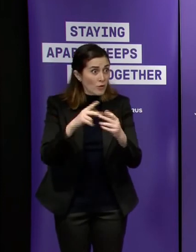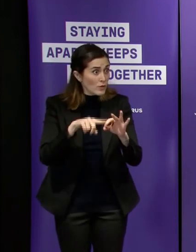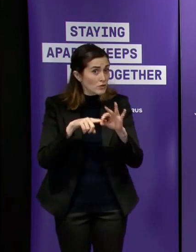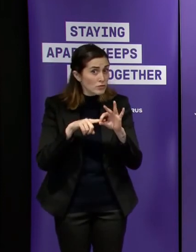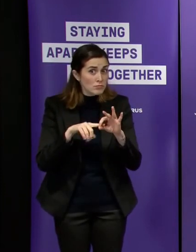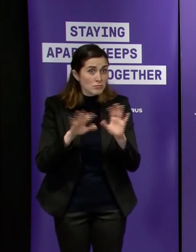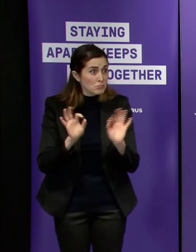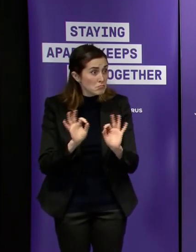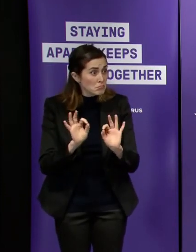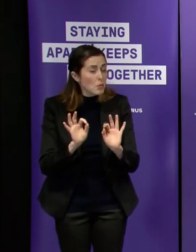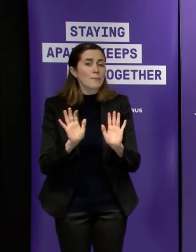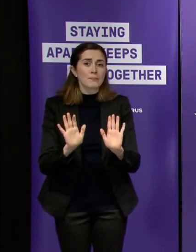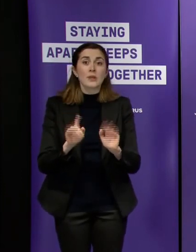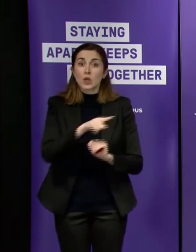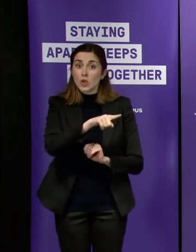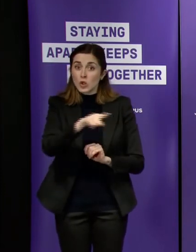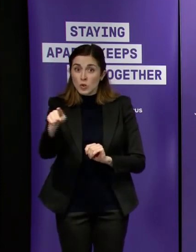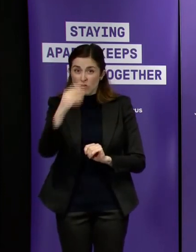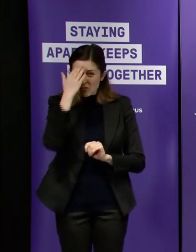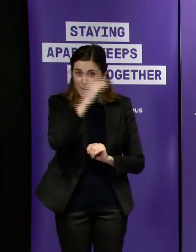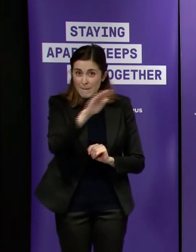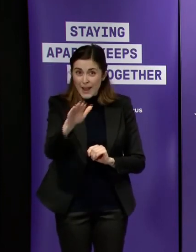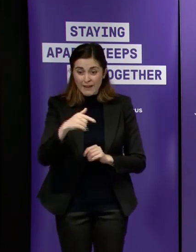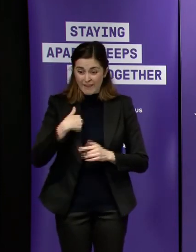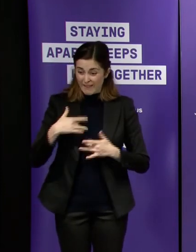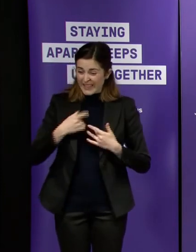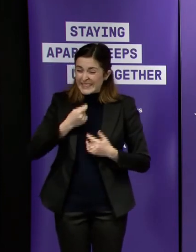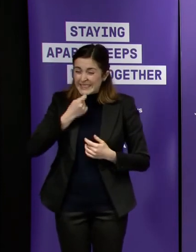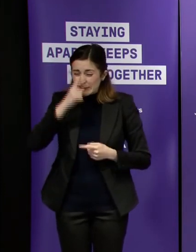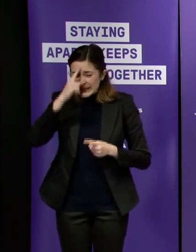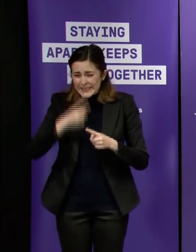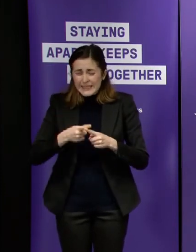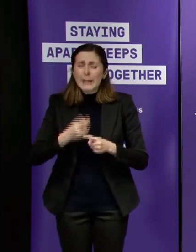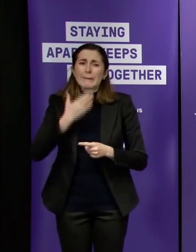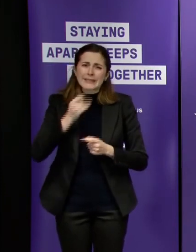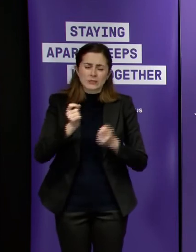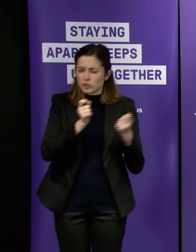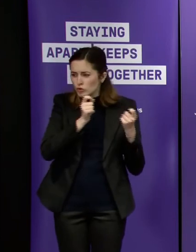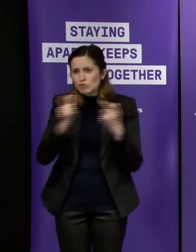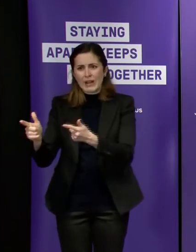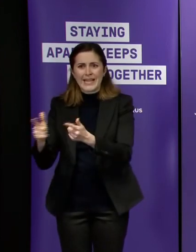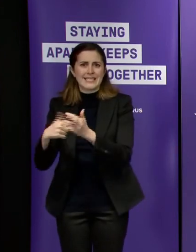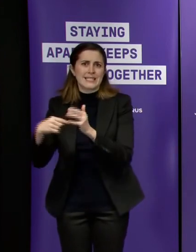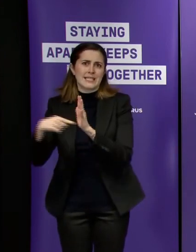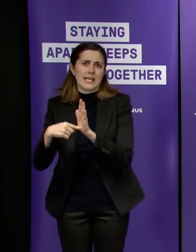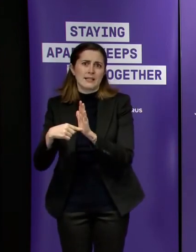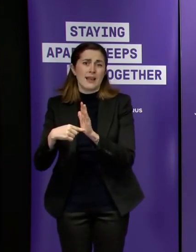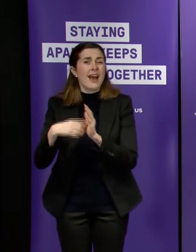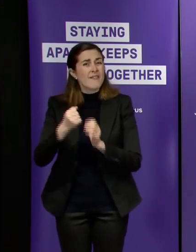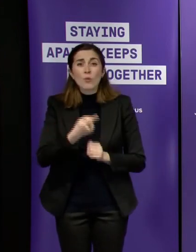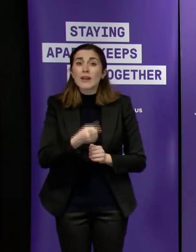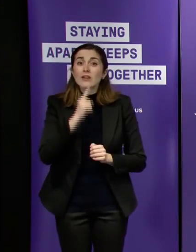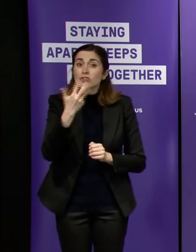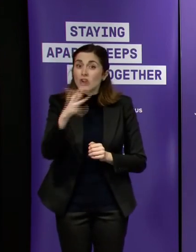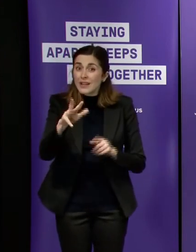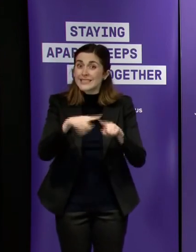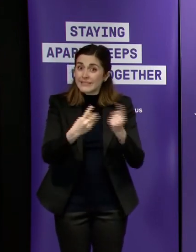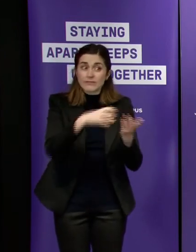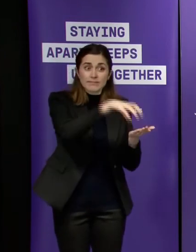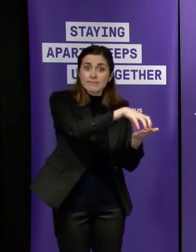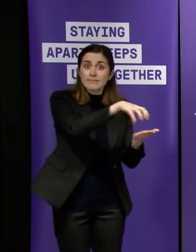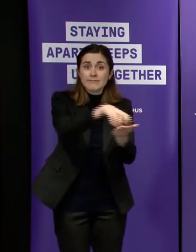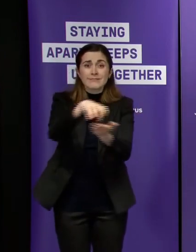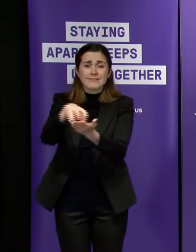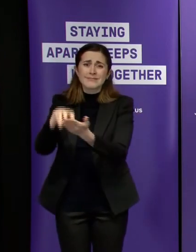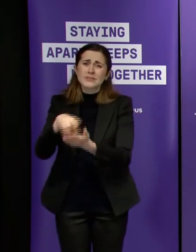even mild symptoms as soon as you get them please come forward and get tested there's 190 plus sites across the state simple thing small thing